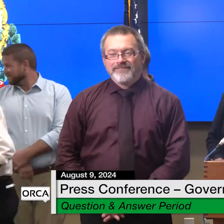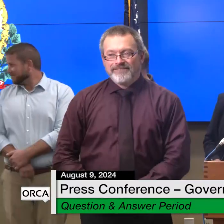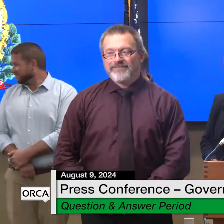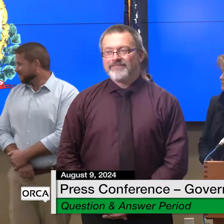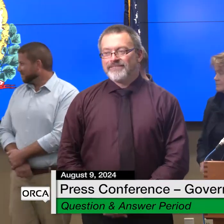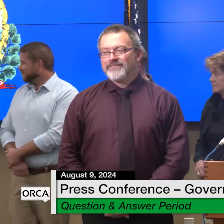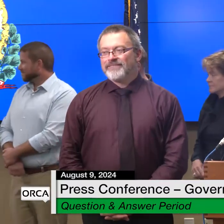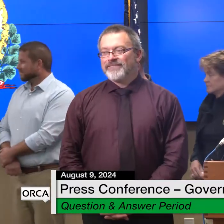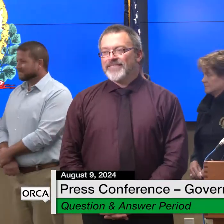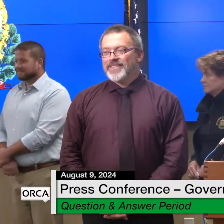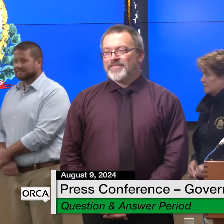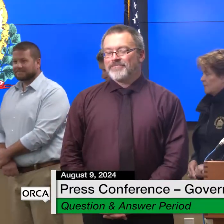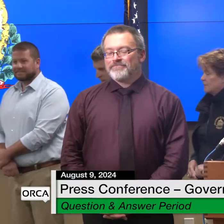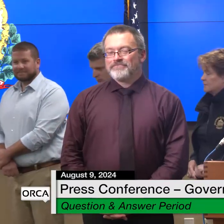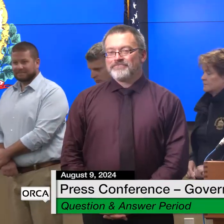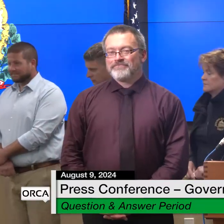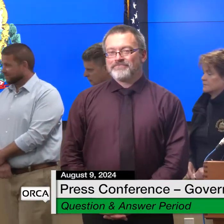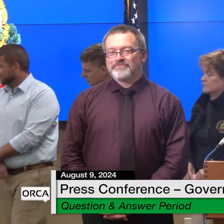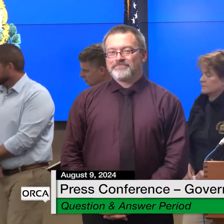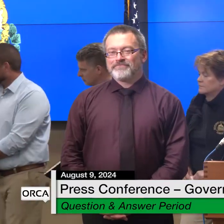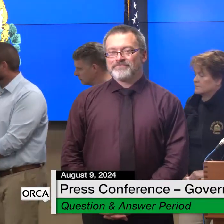all right